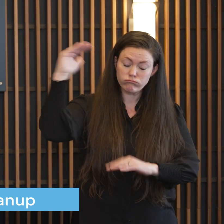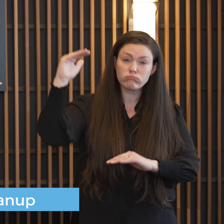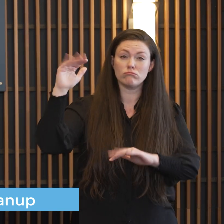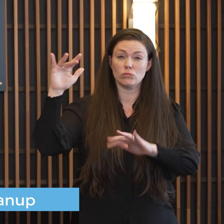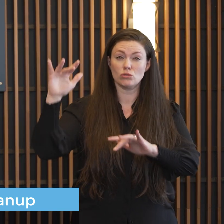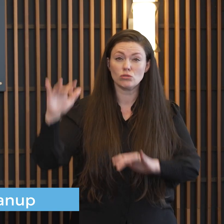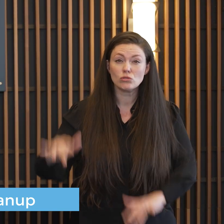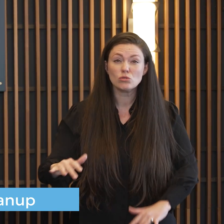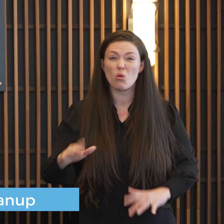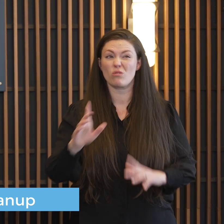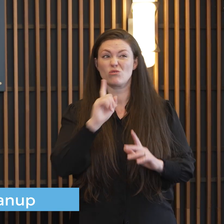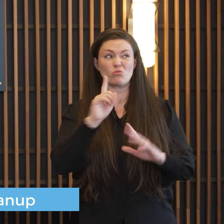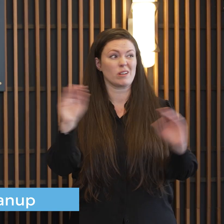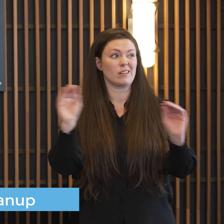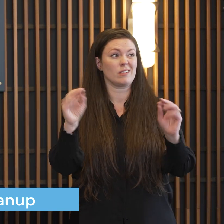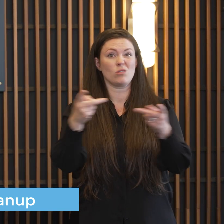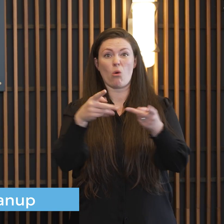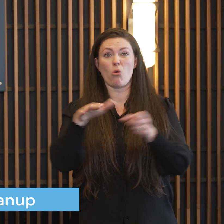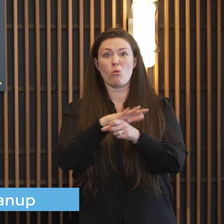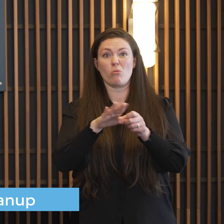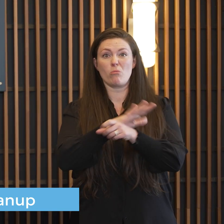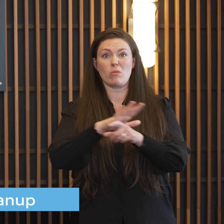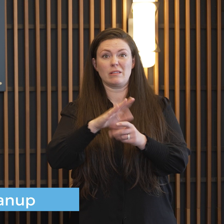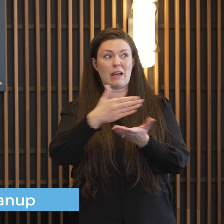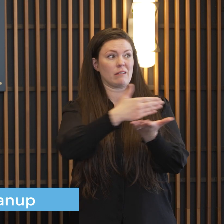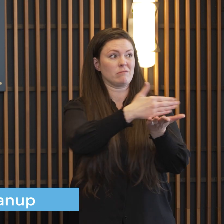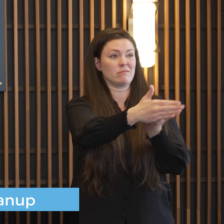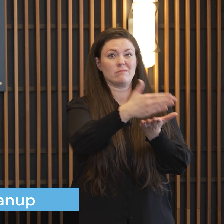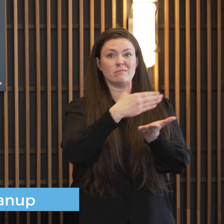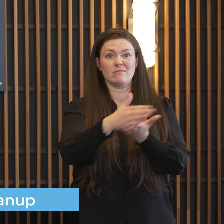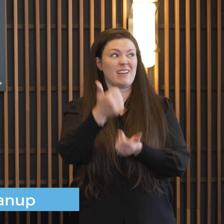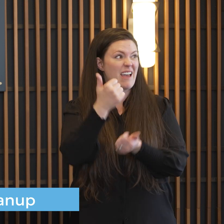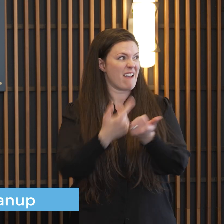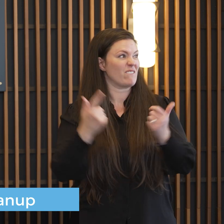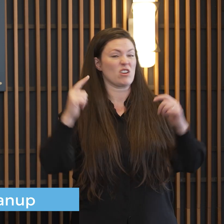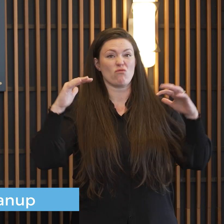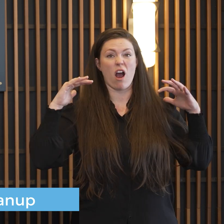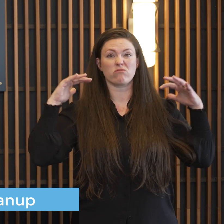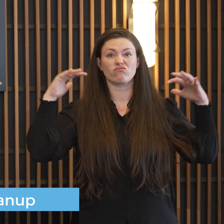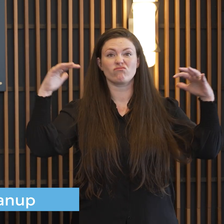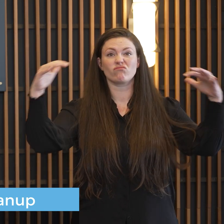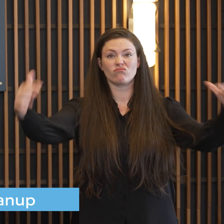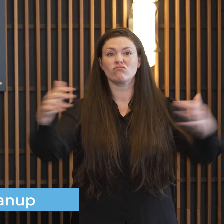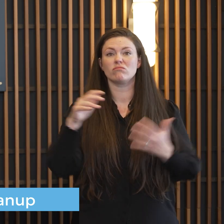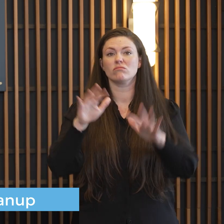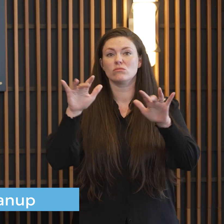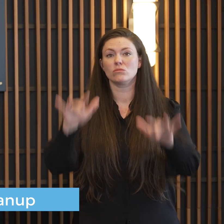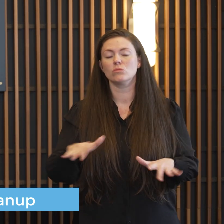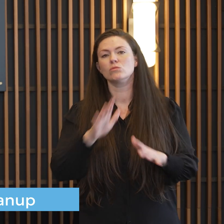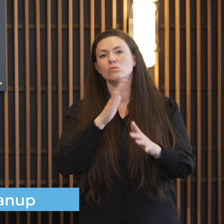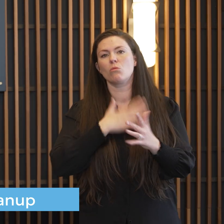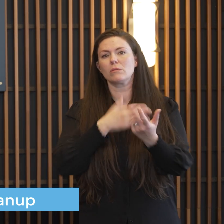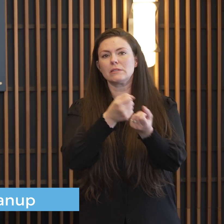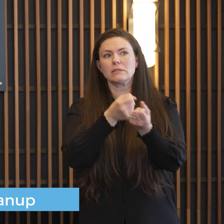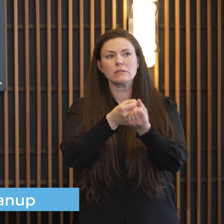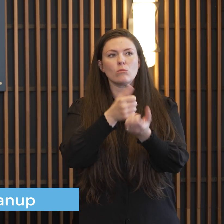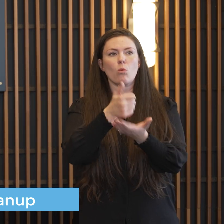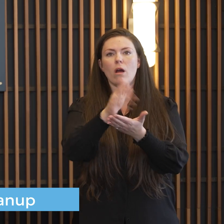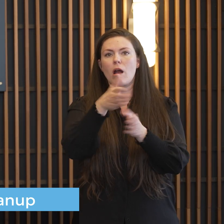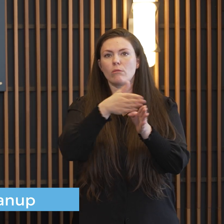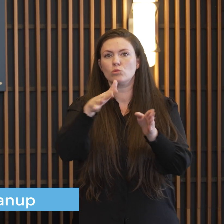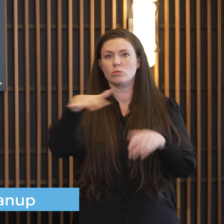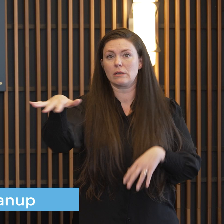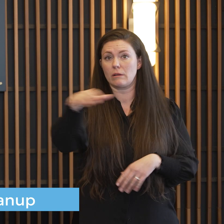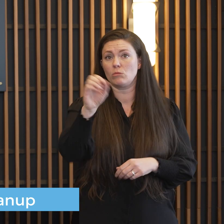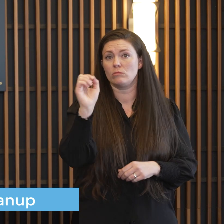place to put it so checking on your neighbor helping people is going to be a big theme to our digging out